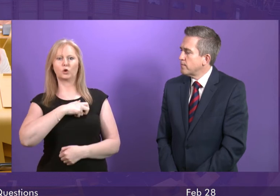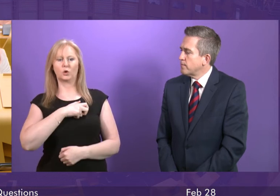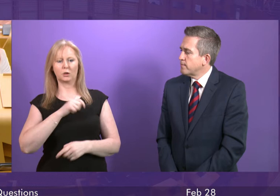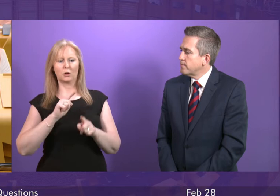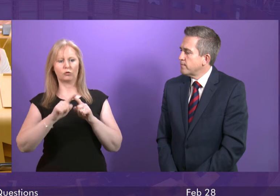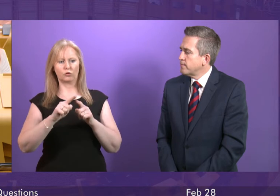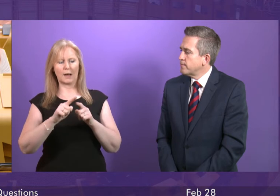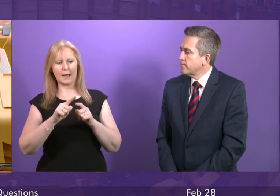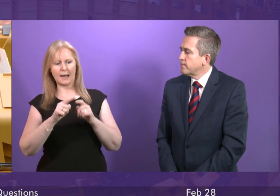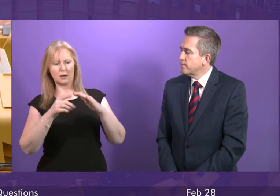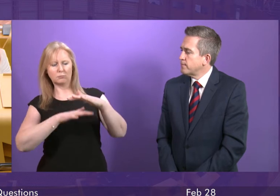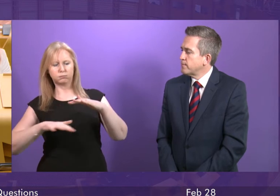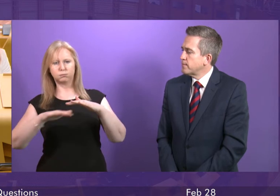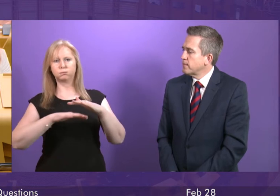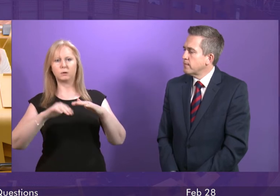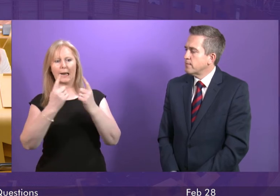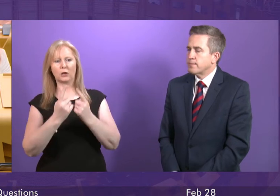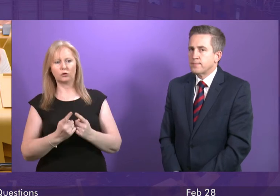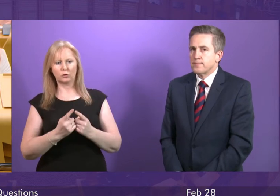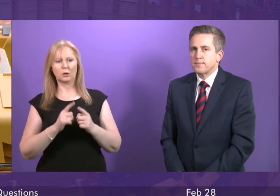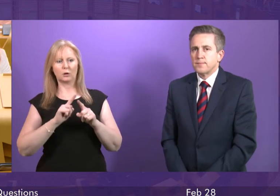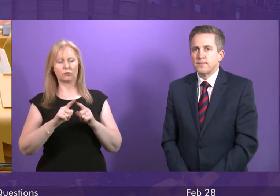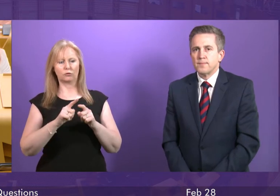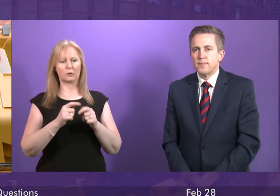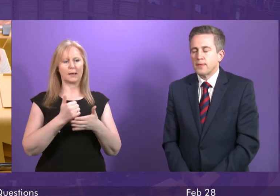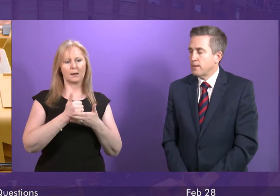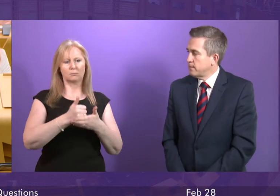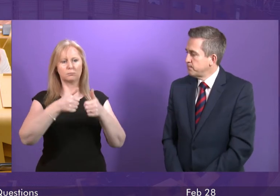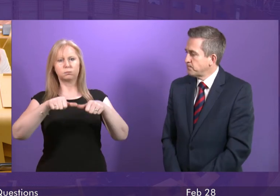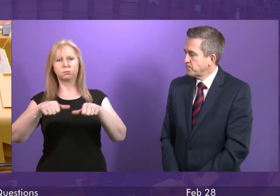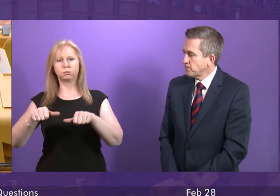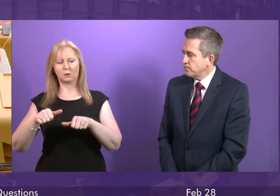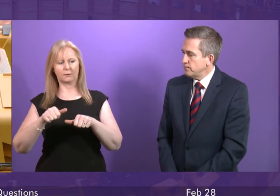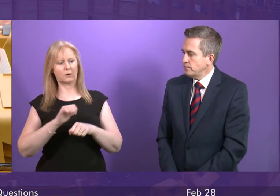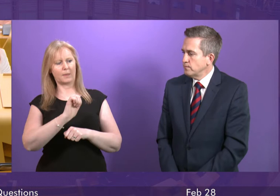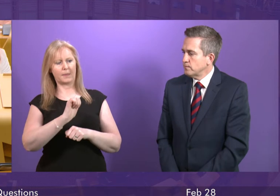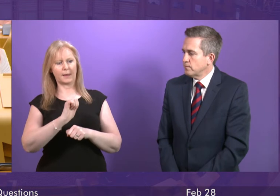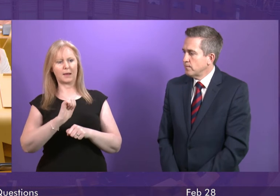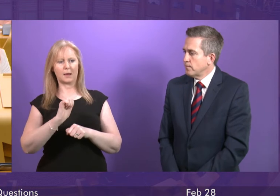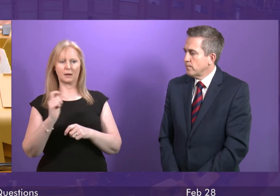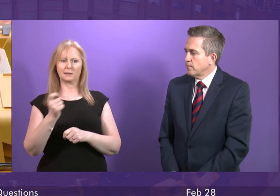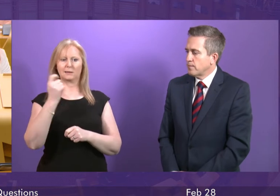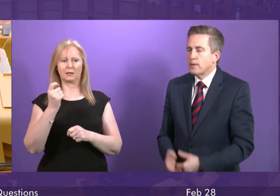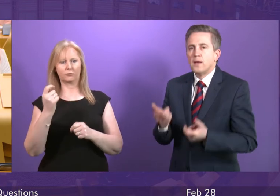any underlying issues that are there that may be getting in the way of a successful operation like BIFAB winning these contracts.